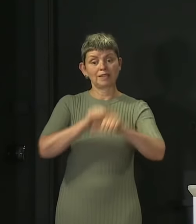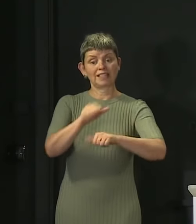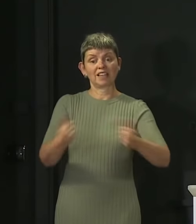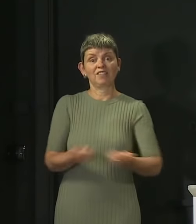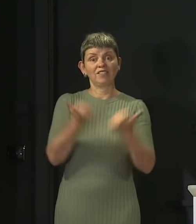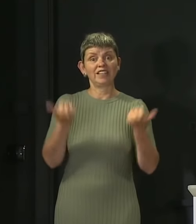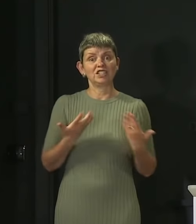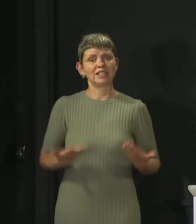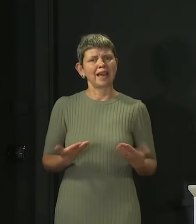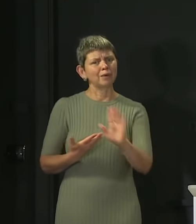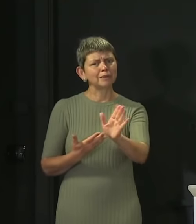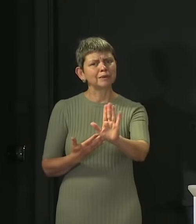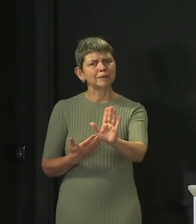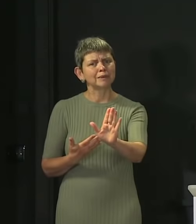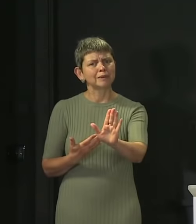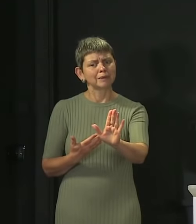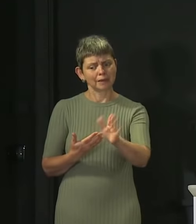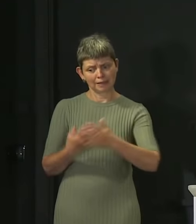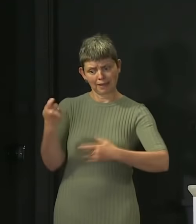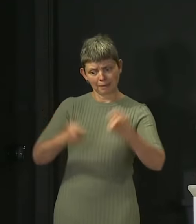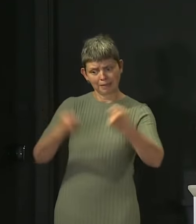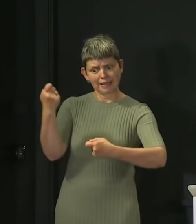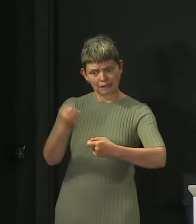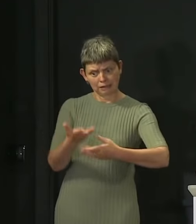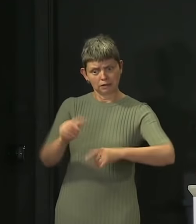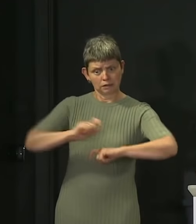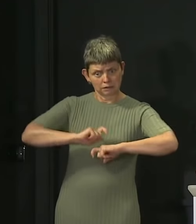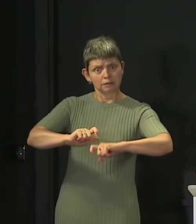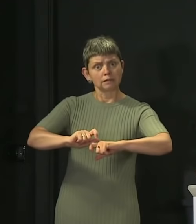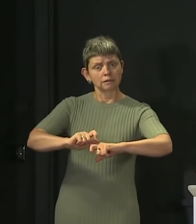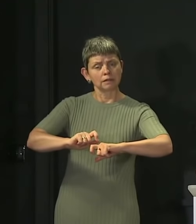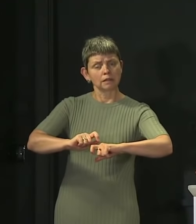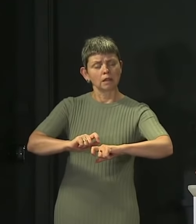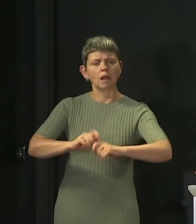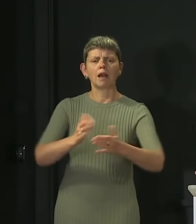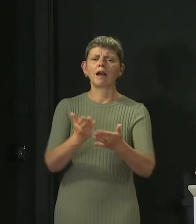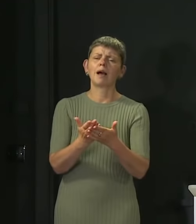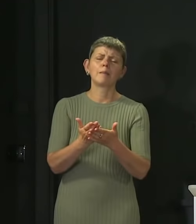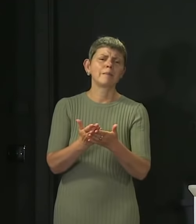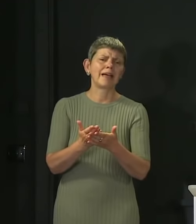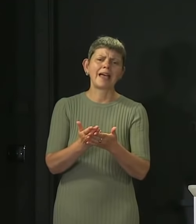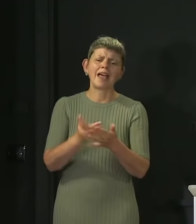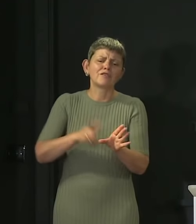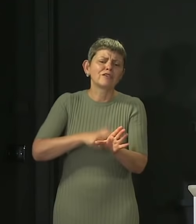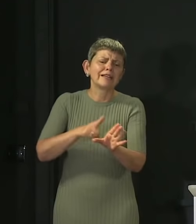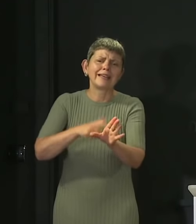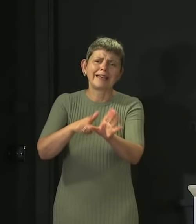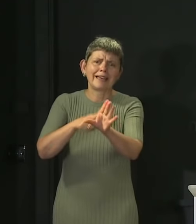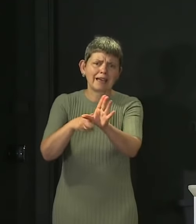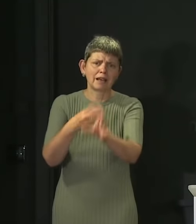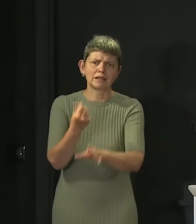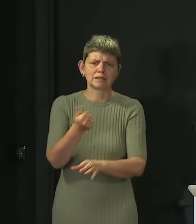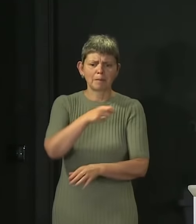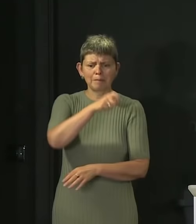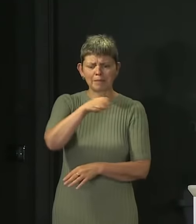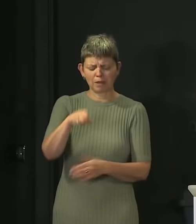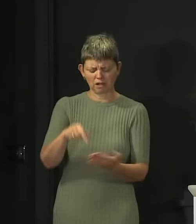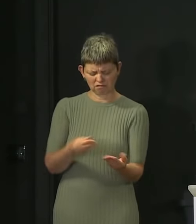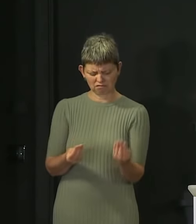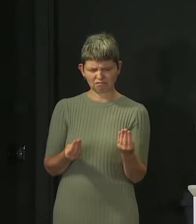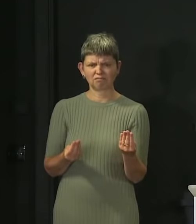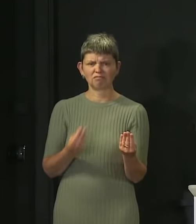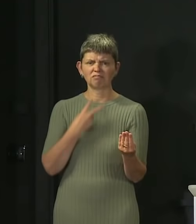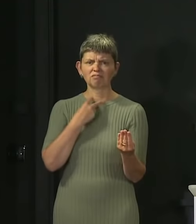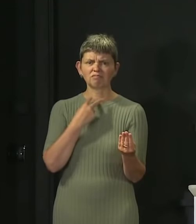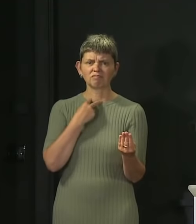end of this process where, you know, as in every year, not every young person will be satisfied with the results they've got. That will be the case every year. It's more difficult